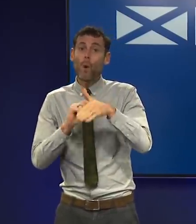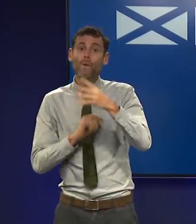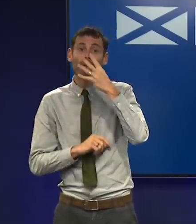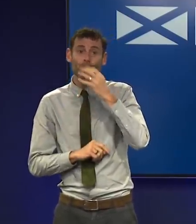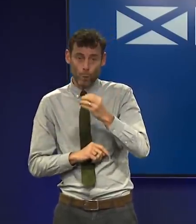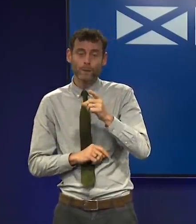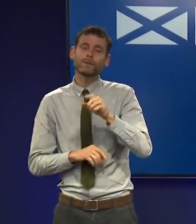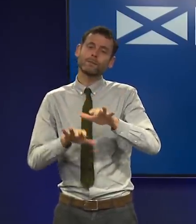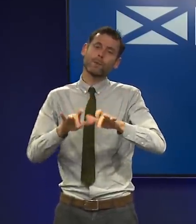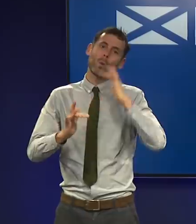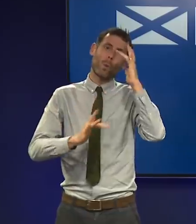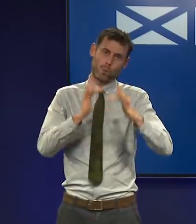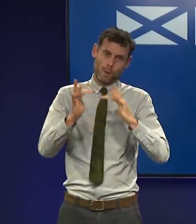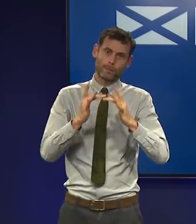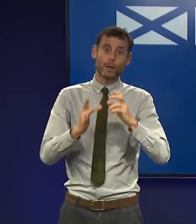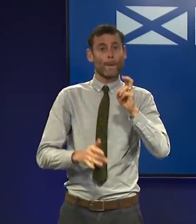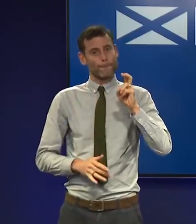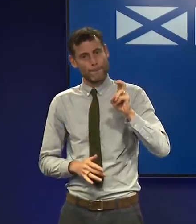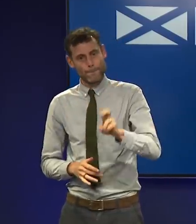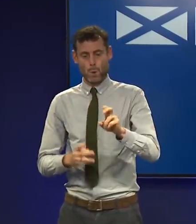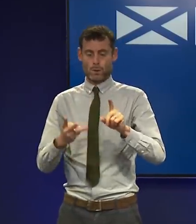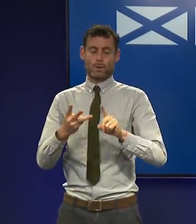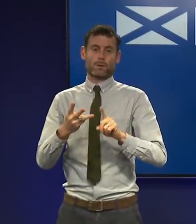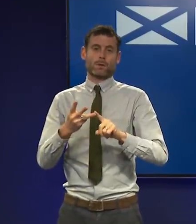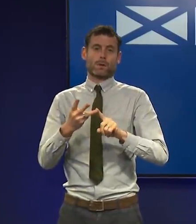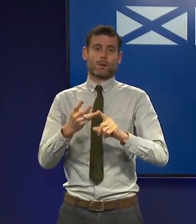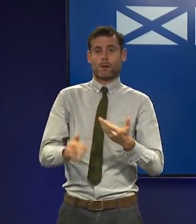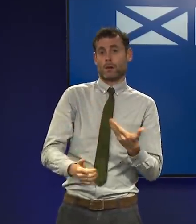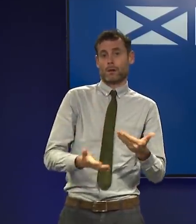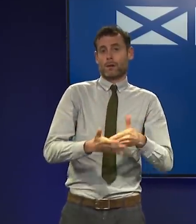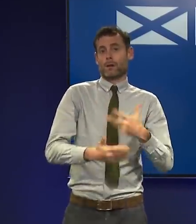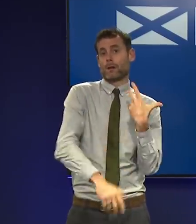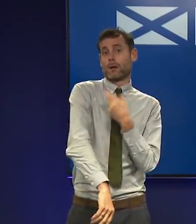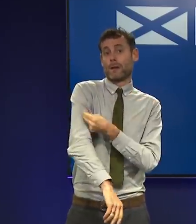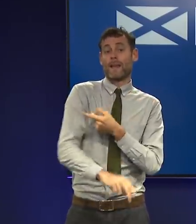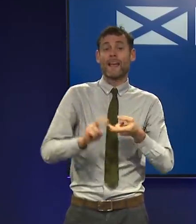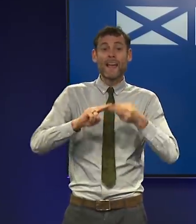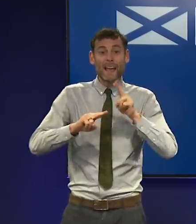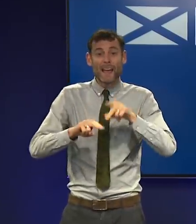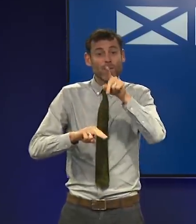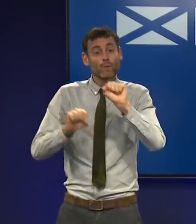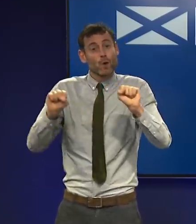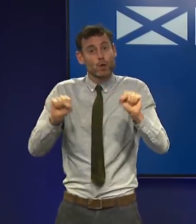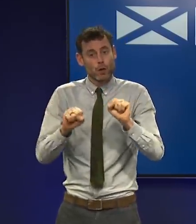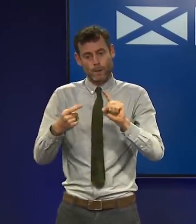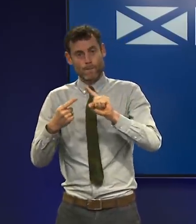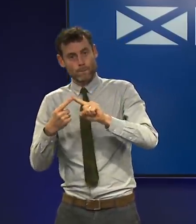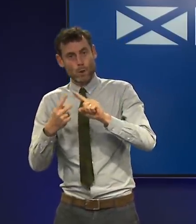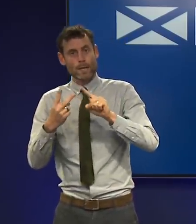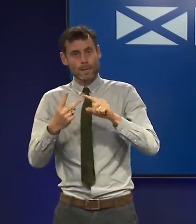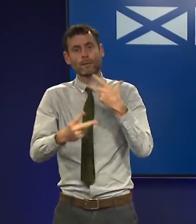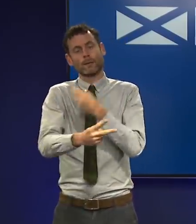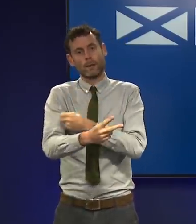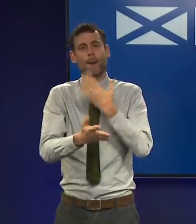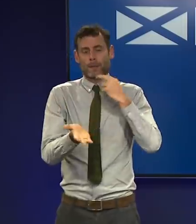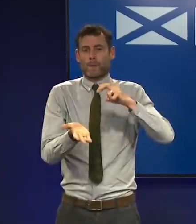for when you are due it. And if you haven't yet had your first or second doses, please book an appointment to get them now.